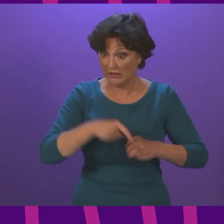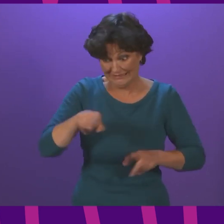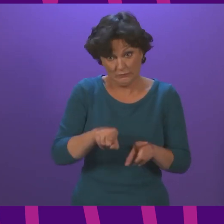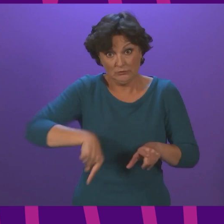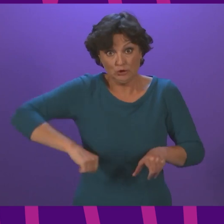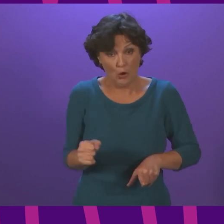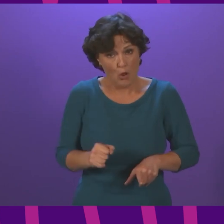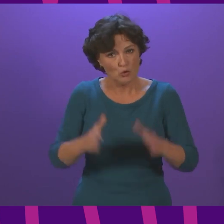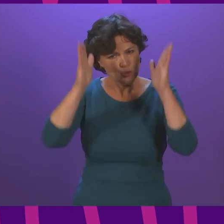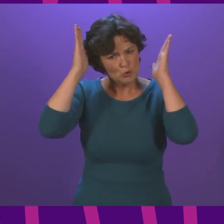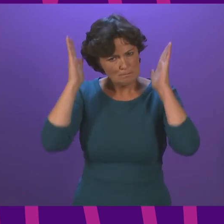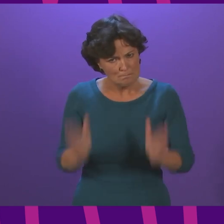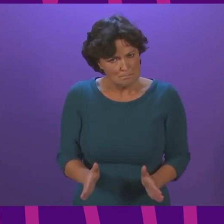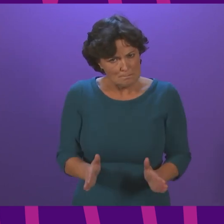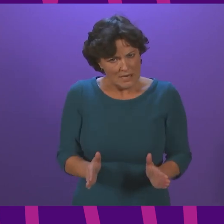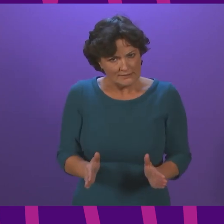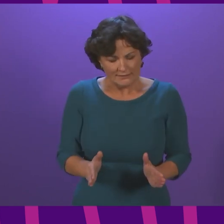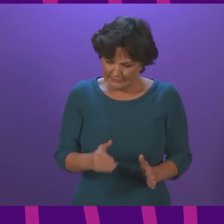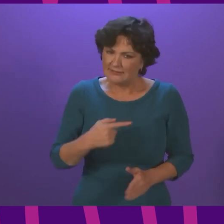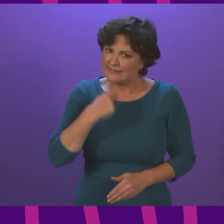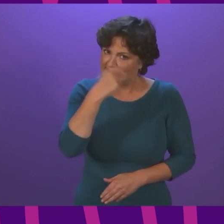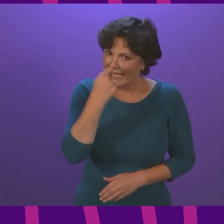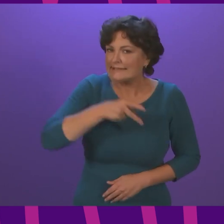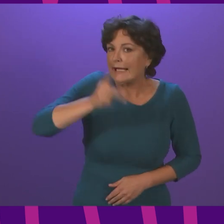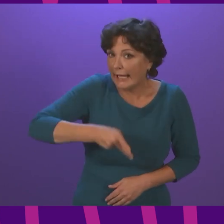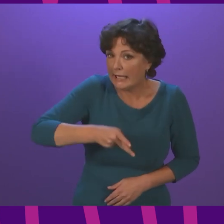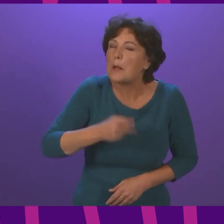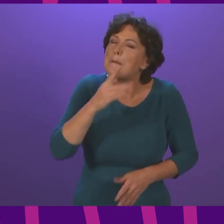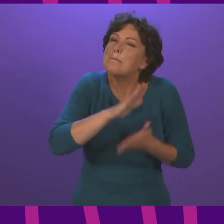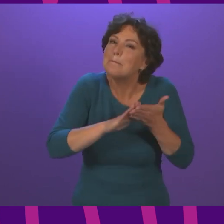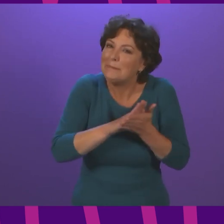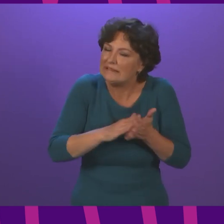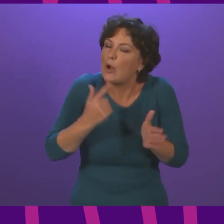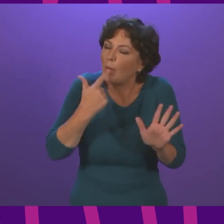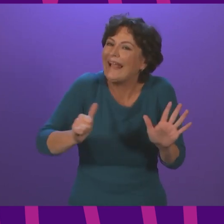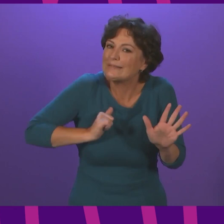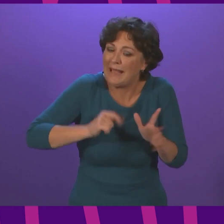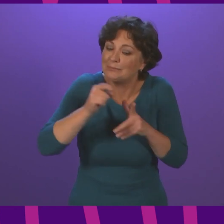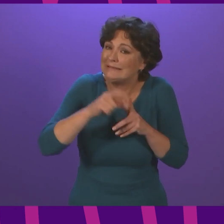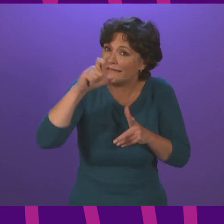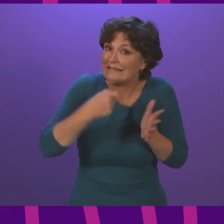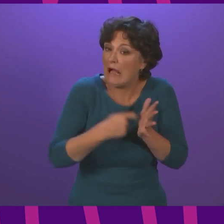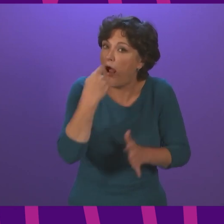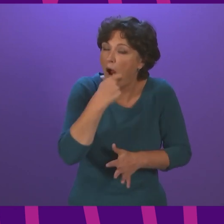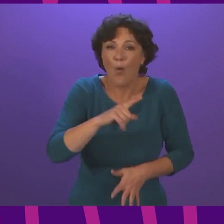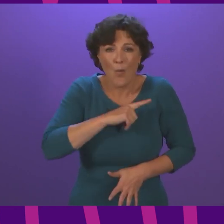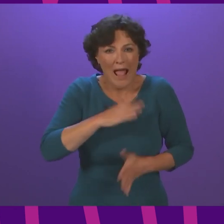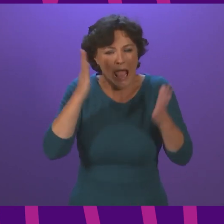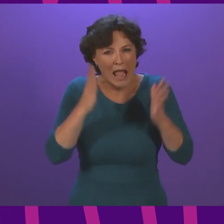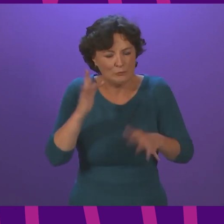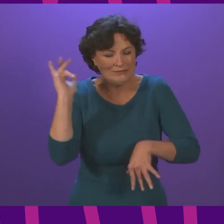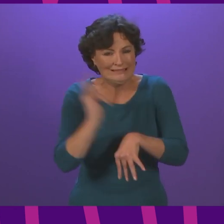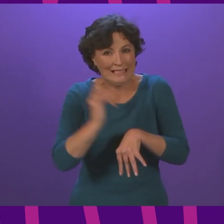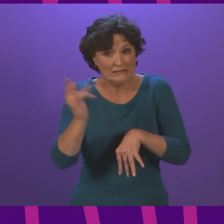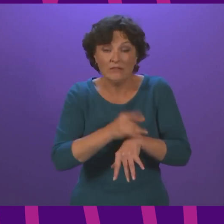meet very high sensitivity standards, which means that, in practice, it is likely to be a PCR test. We are working with the UK government on